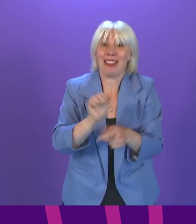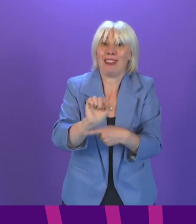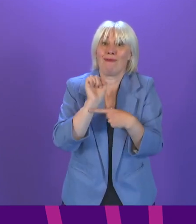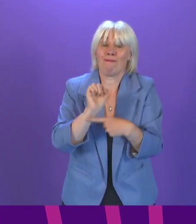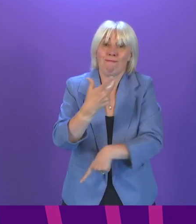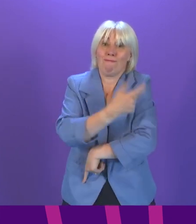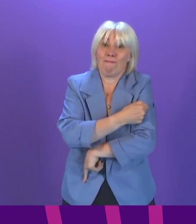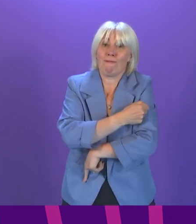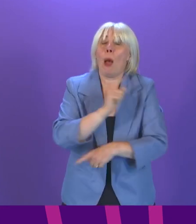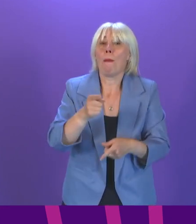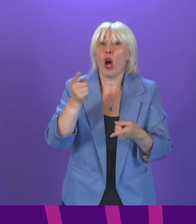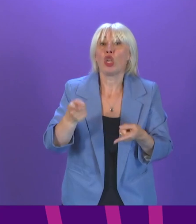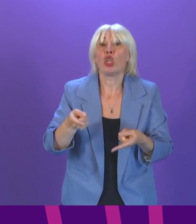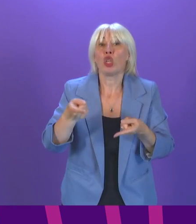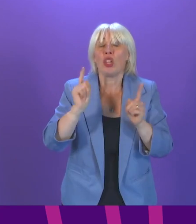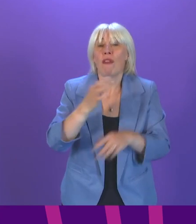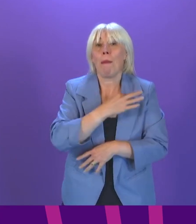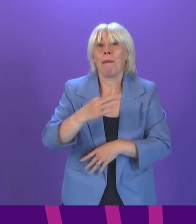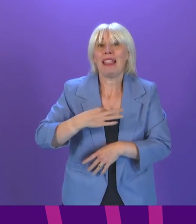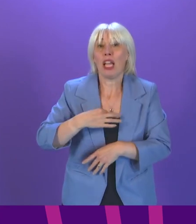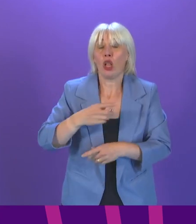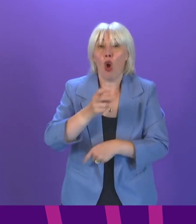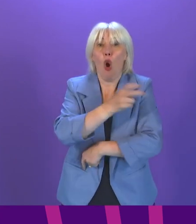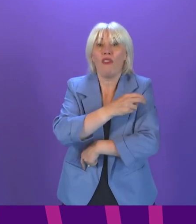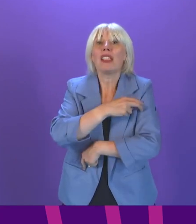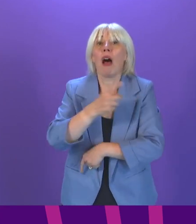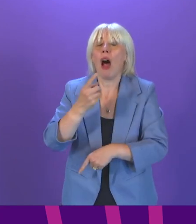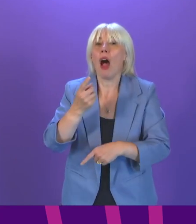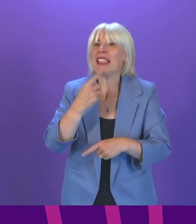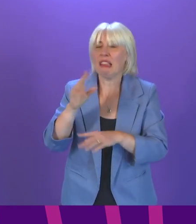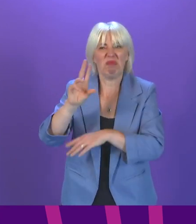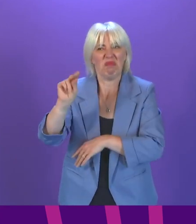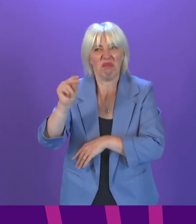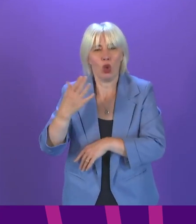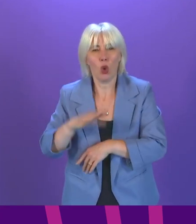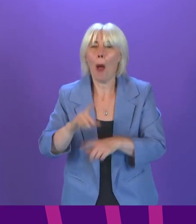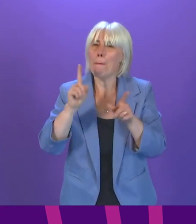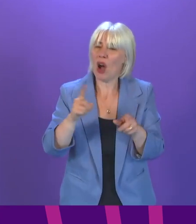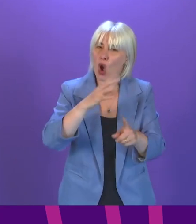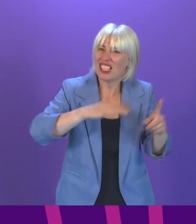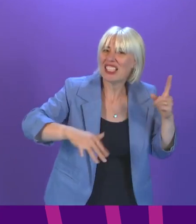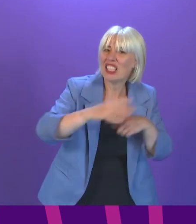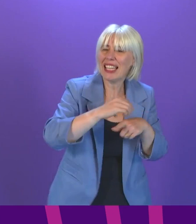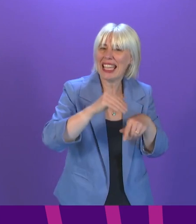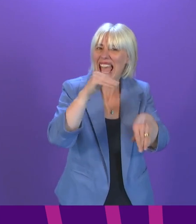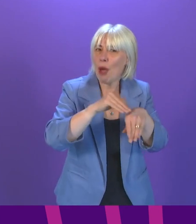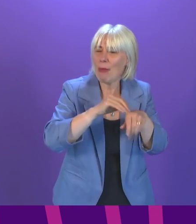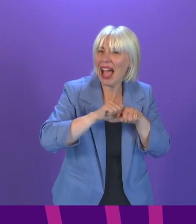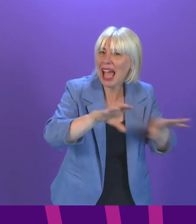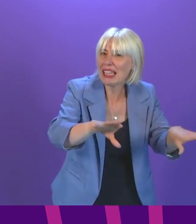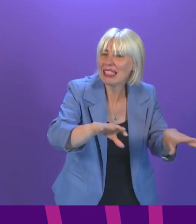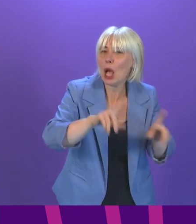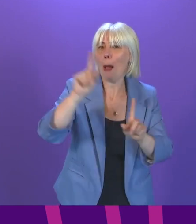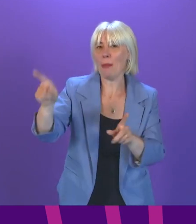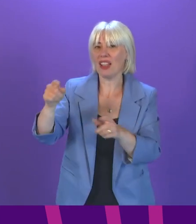the Chief Medical Officer is reporting back within days of advice, but what criteria on societal impacts will be used in addition to the clinical